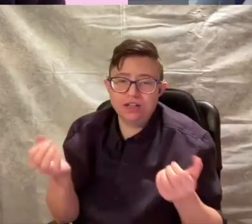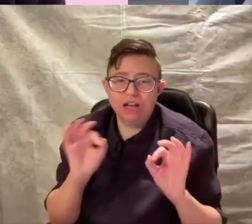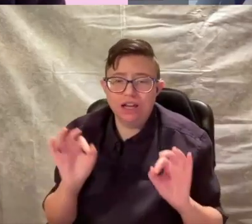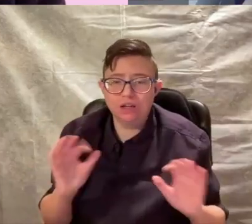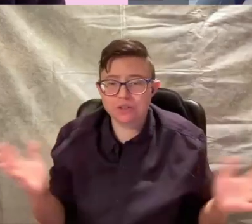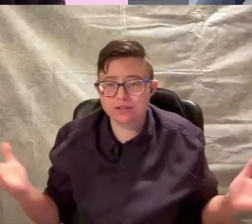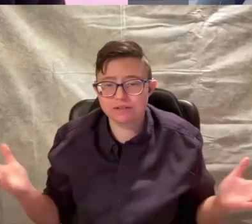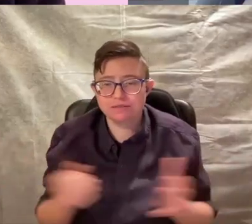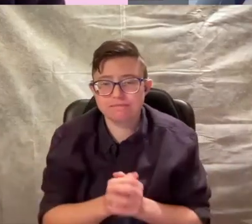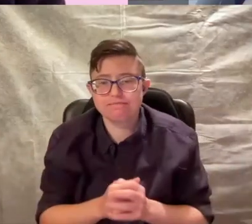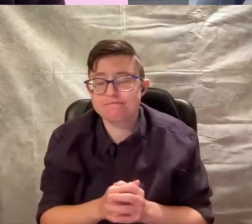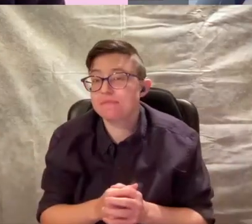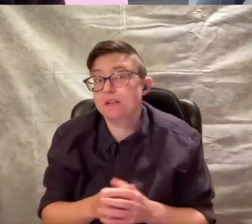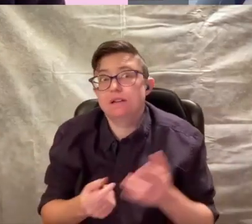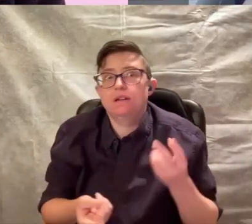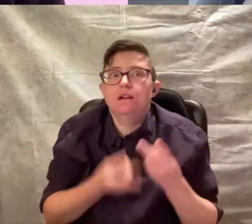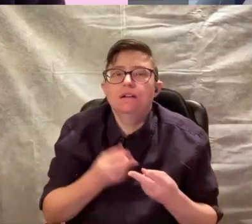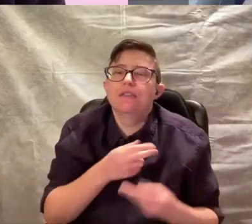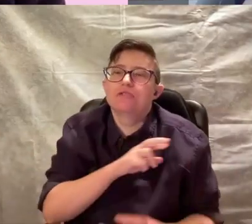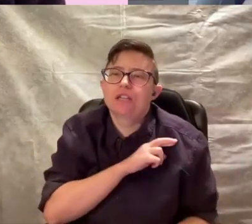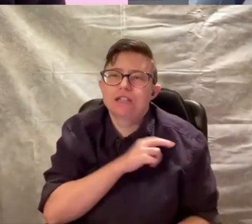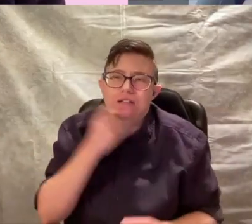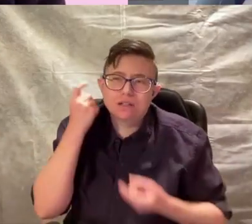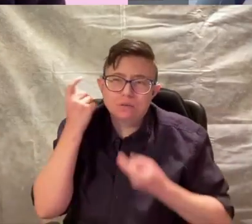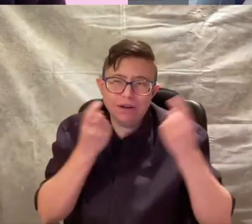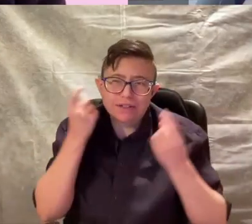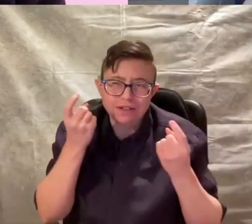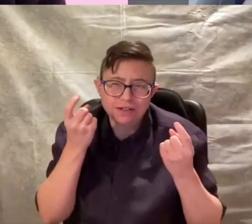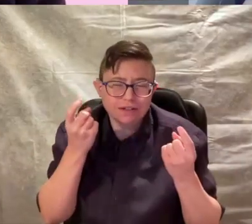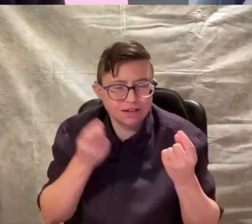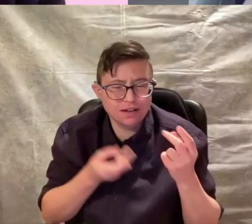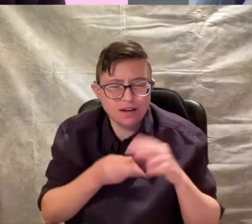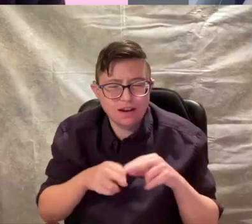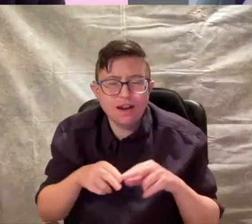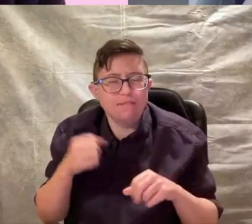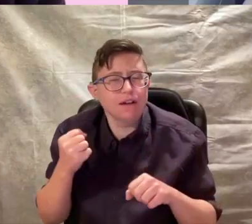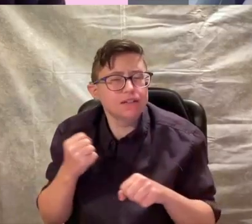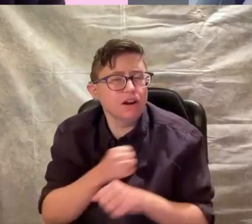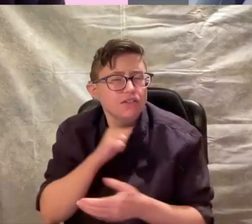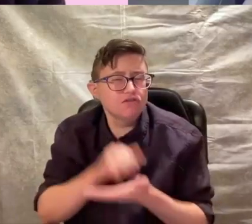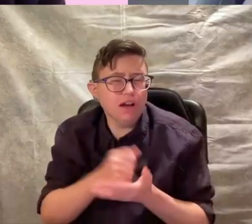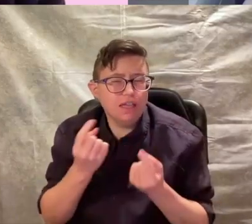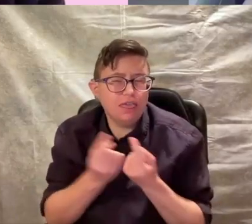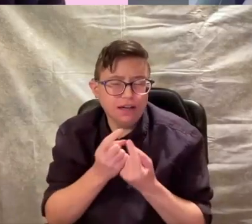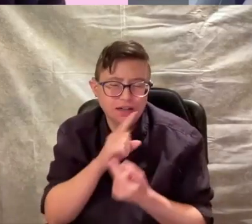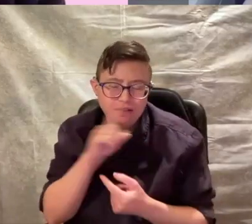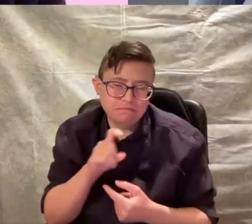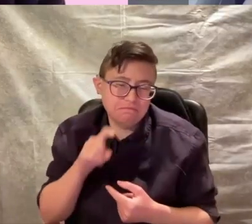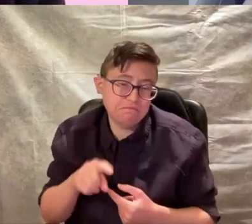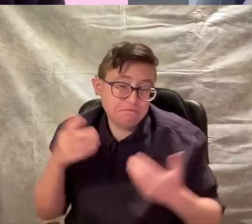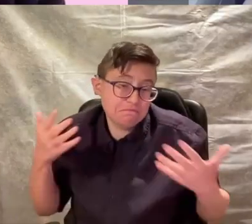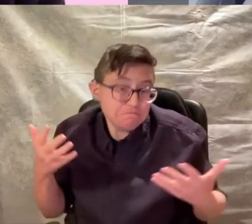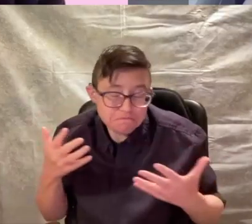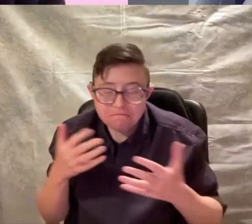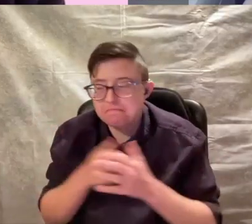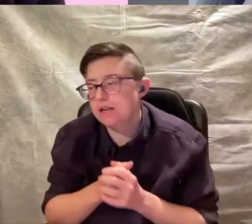uselessly around. Another reason to wonder if I'd done the right thing.